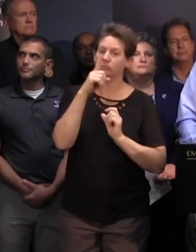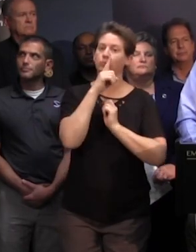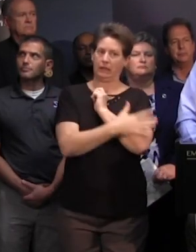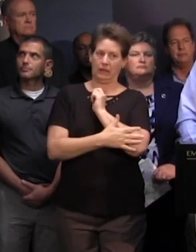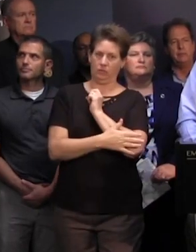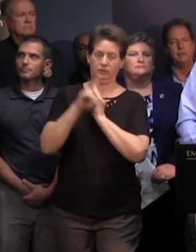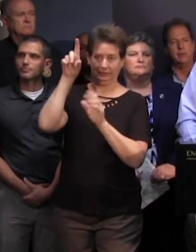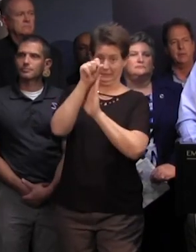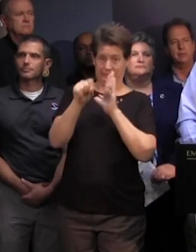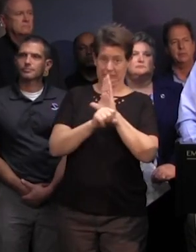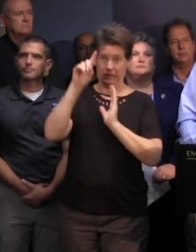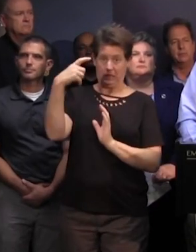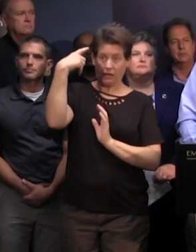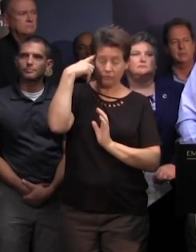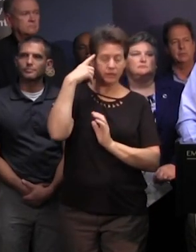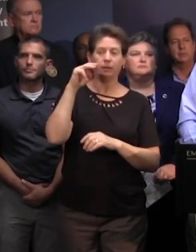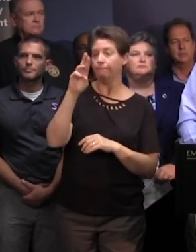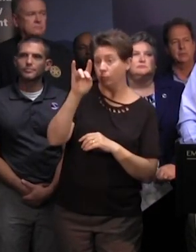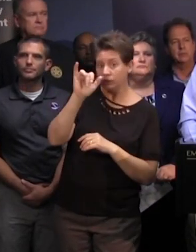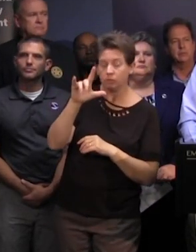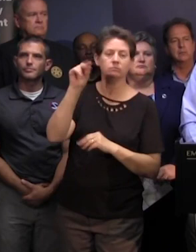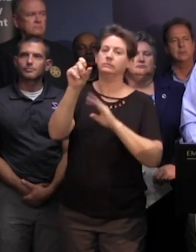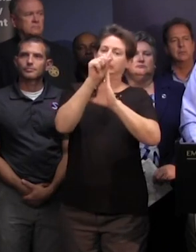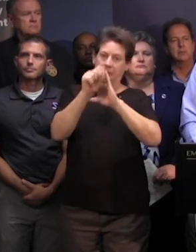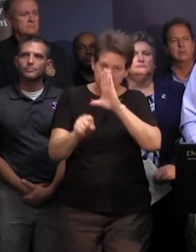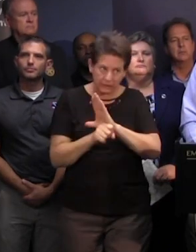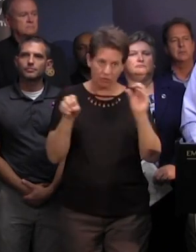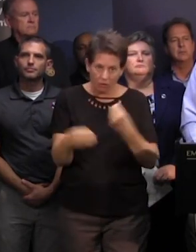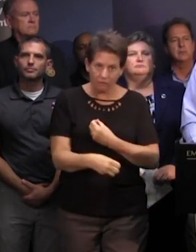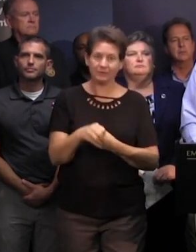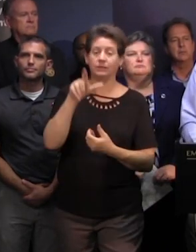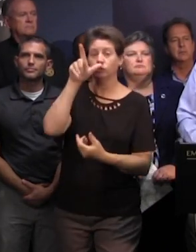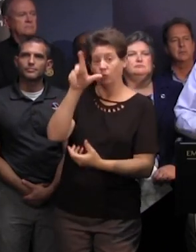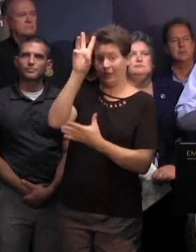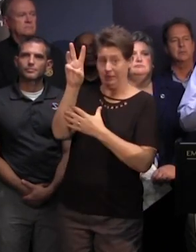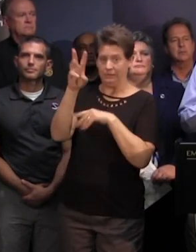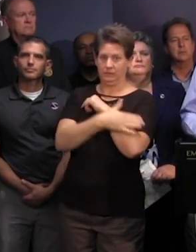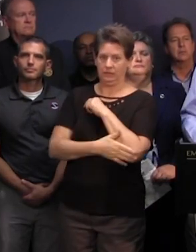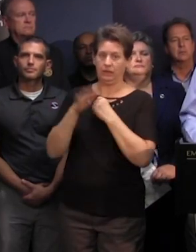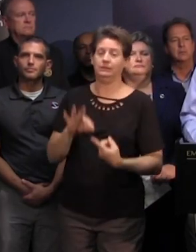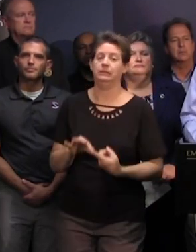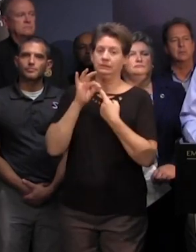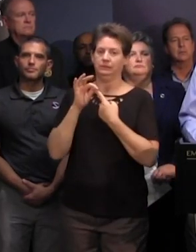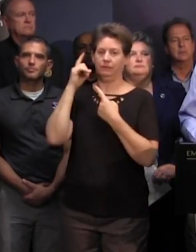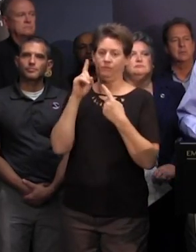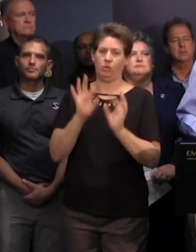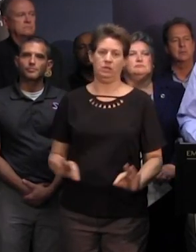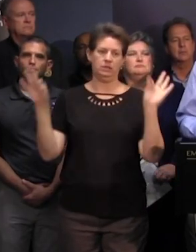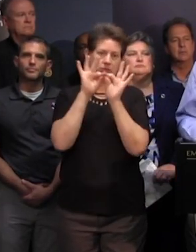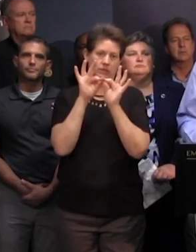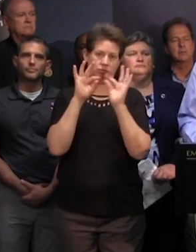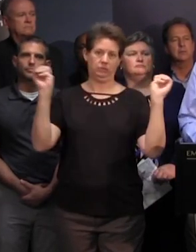county state government offices not municipal but state government offices in 26 counties except for essential